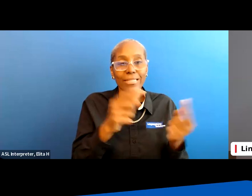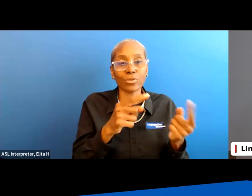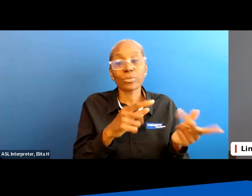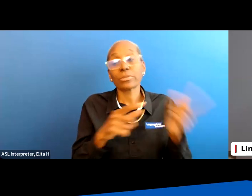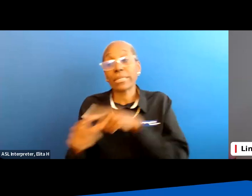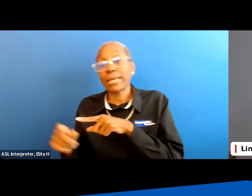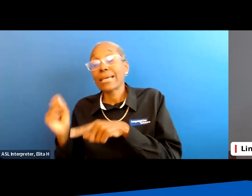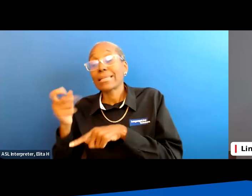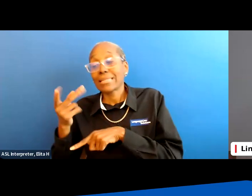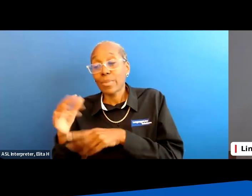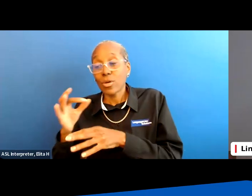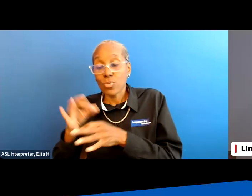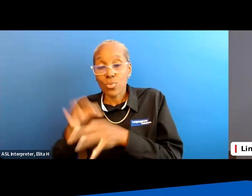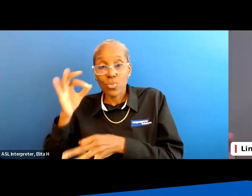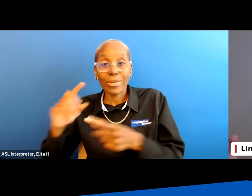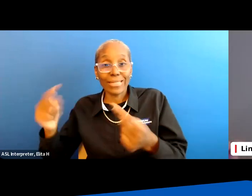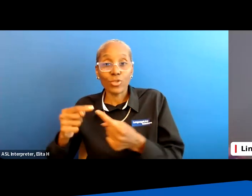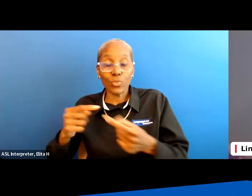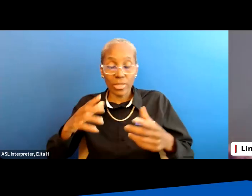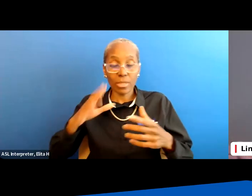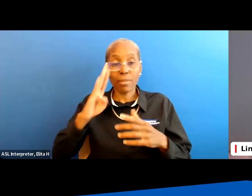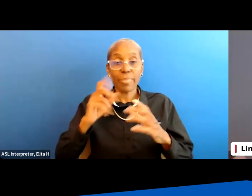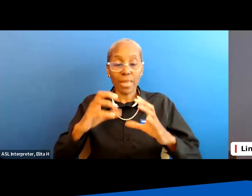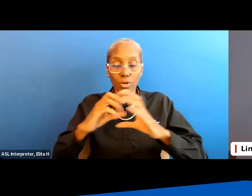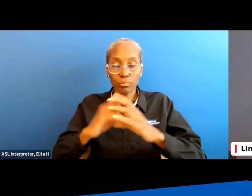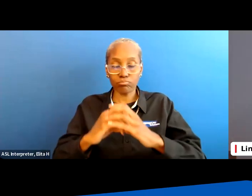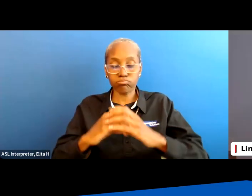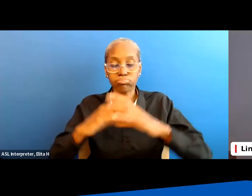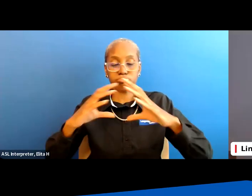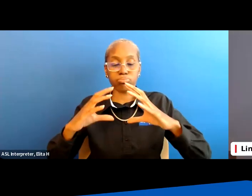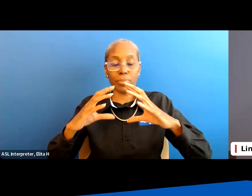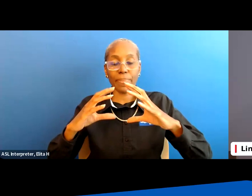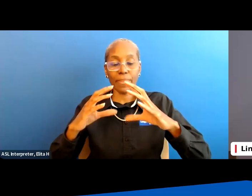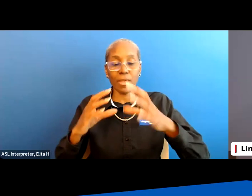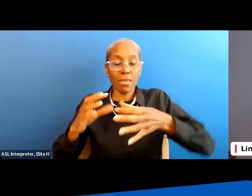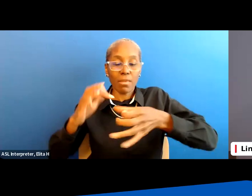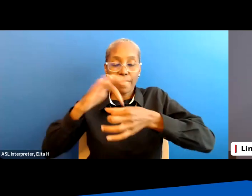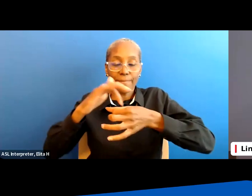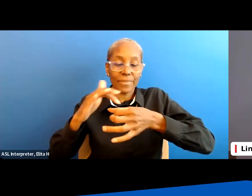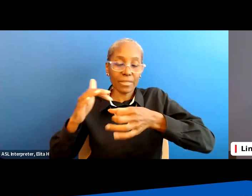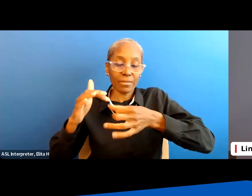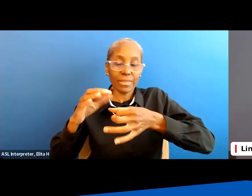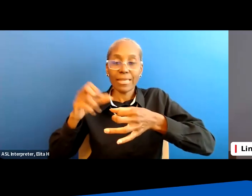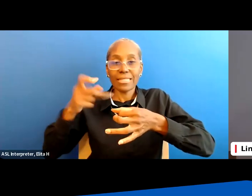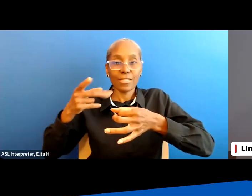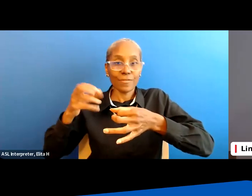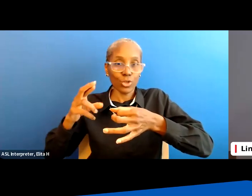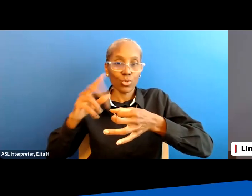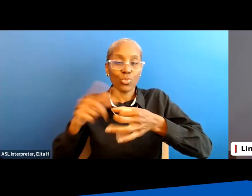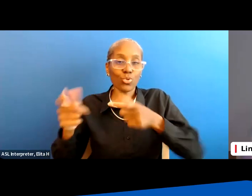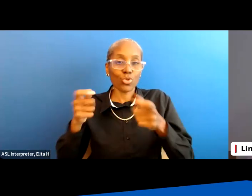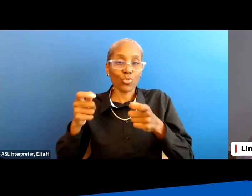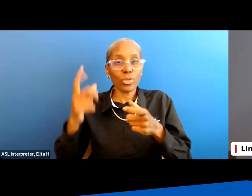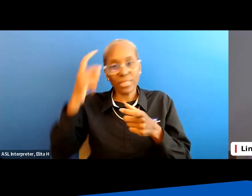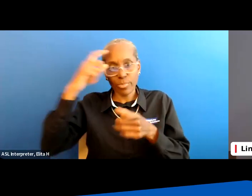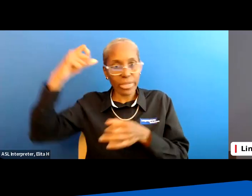spinal cord injury when your bladder fills up the internal sphincter will remain tight that's the one that's controlled by